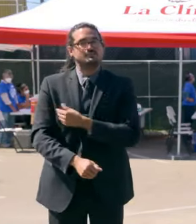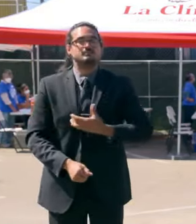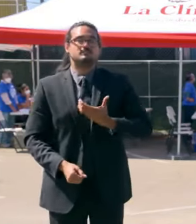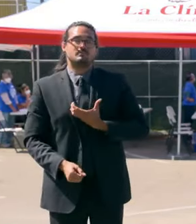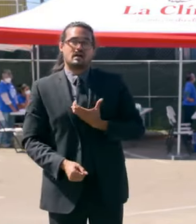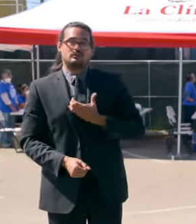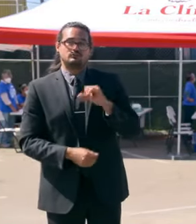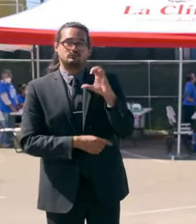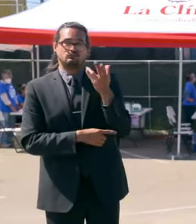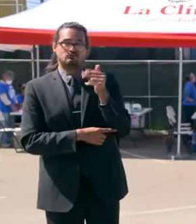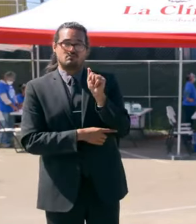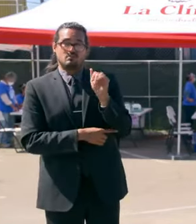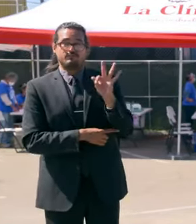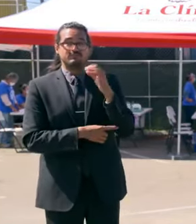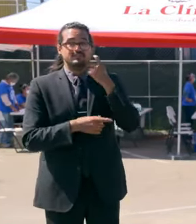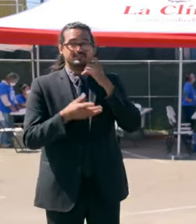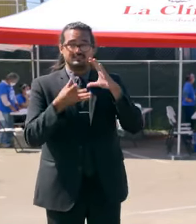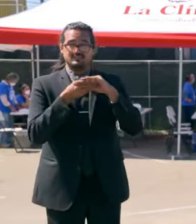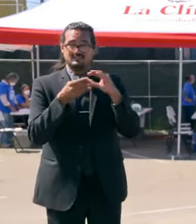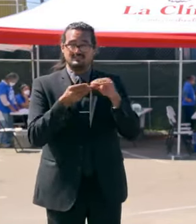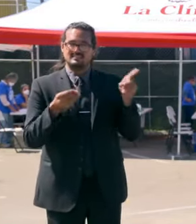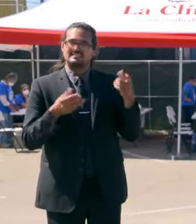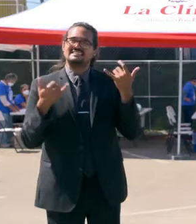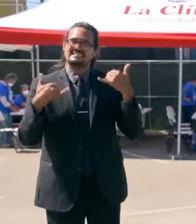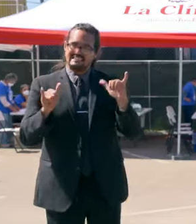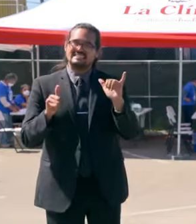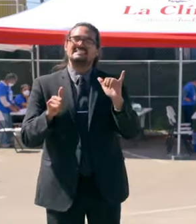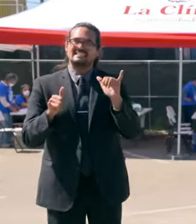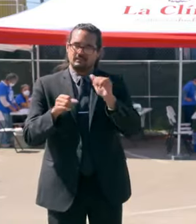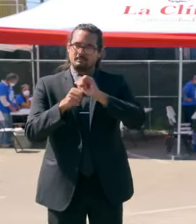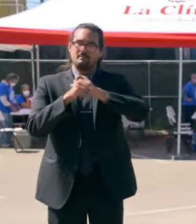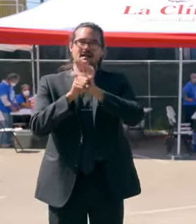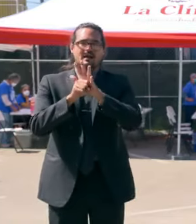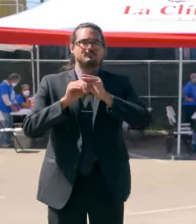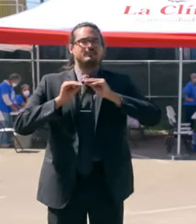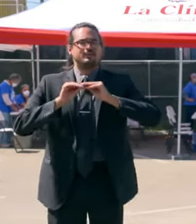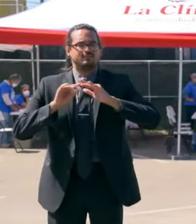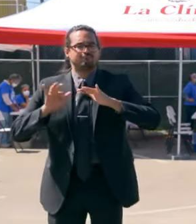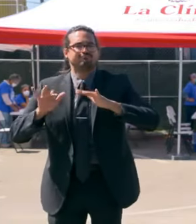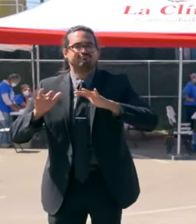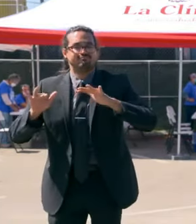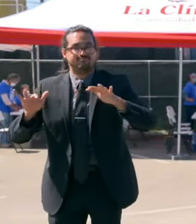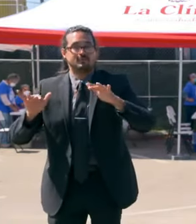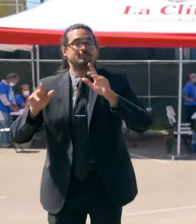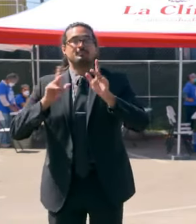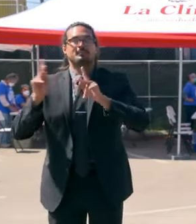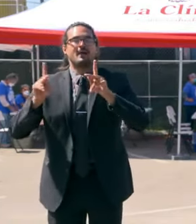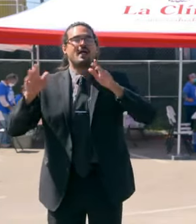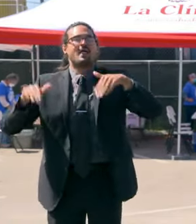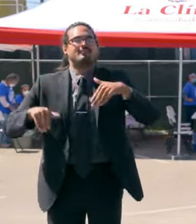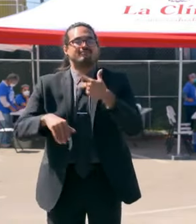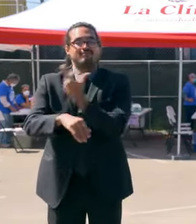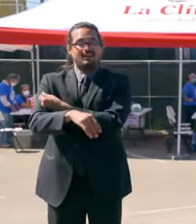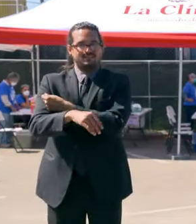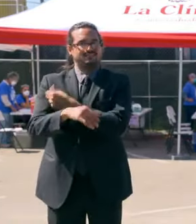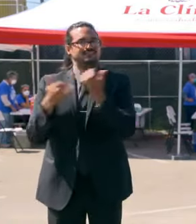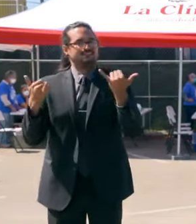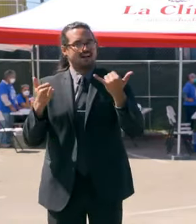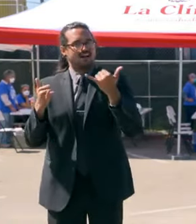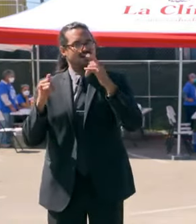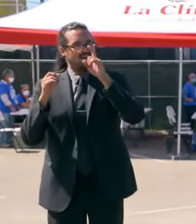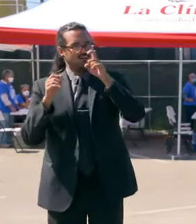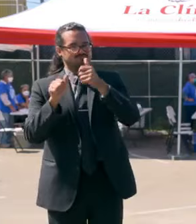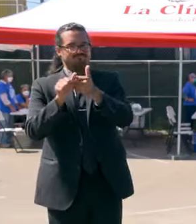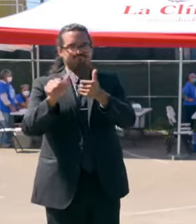overwhelmingly, a pandemic of the unvaccinated. We have work to do to deal with the misinformation and